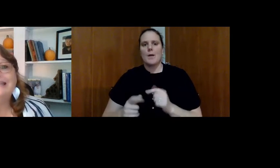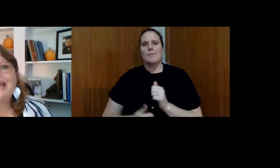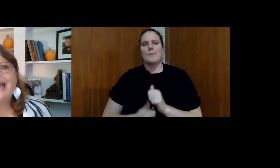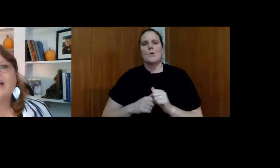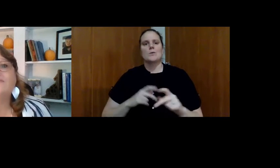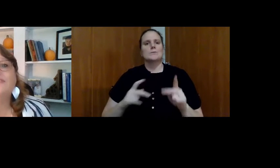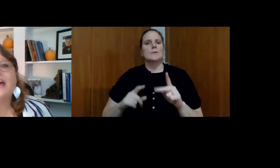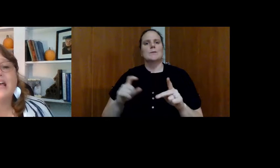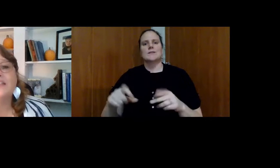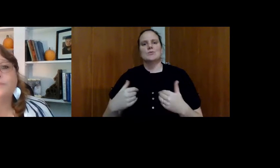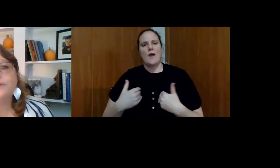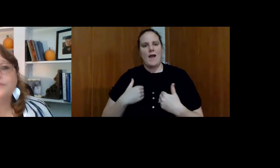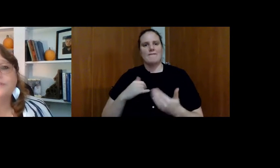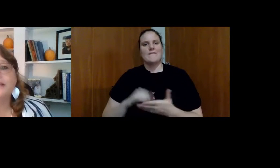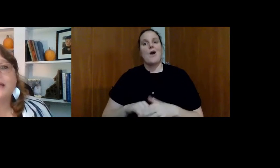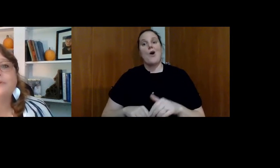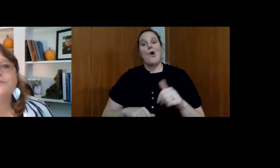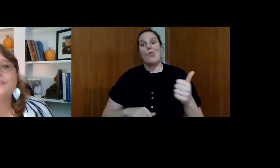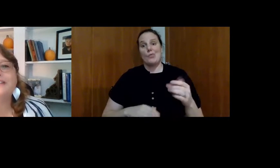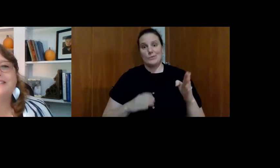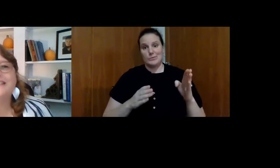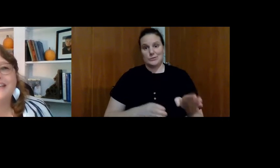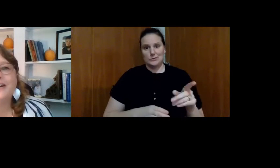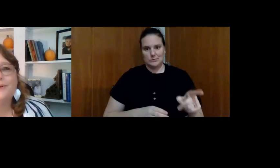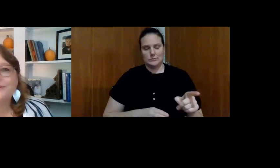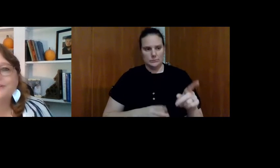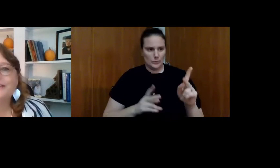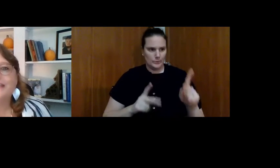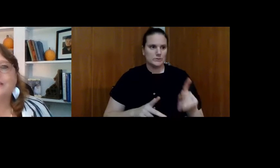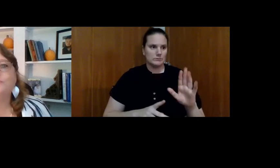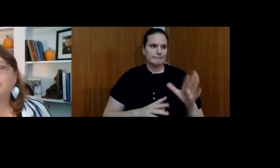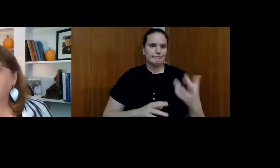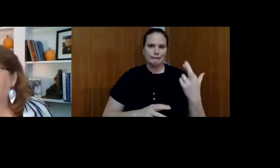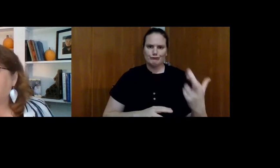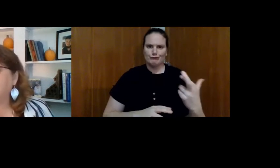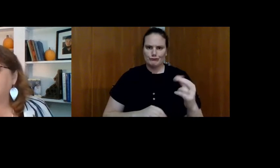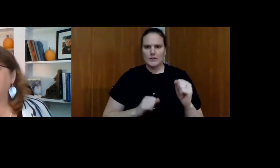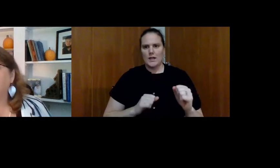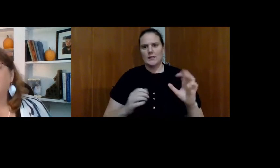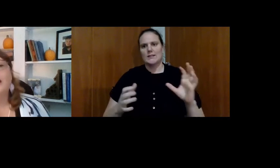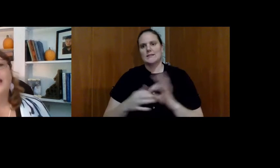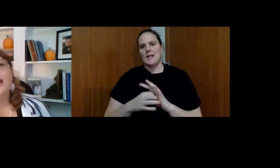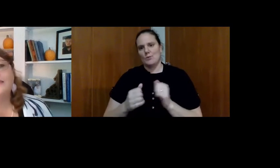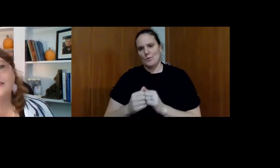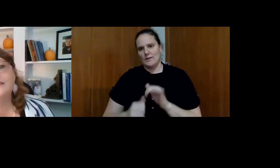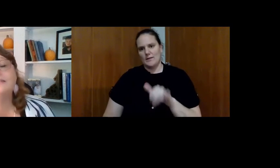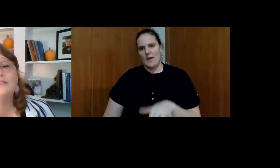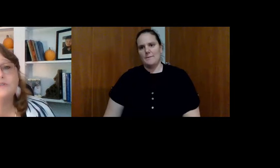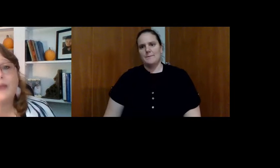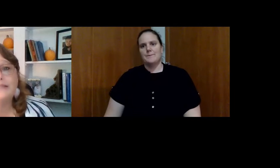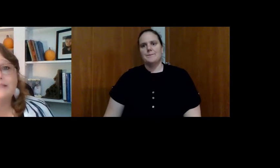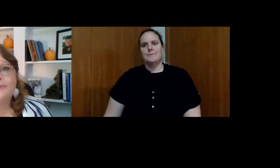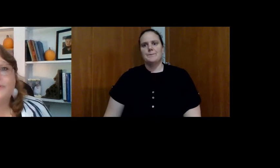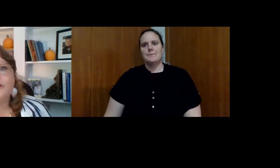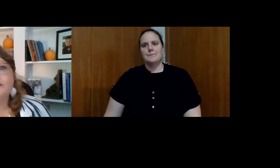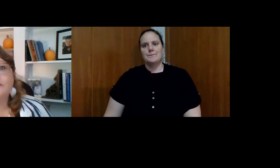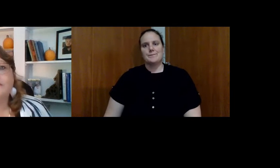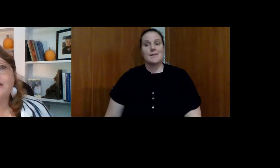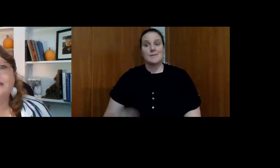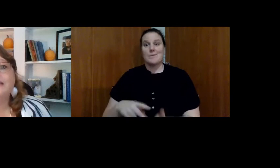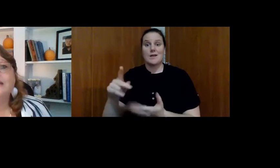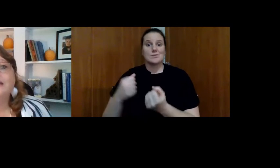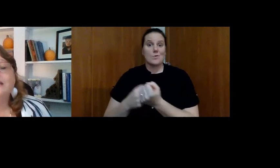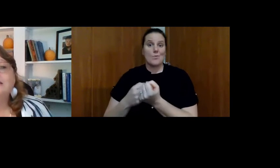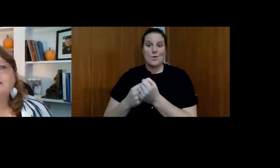need to have that other person, that person that's their person that they can really connect to. And then those paid support,